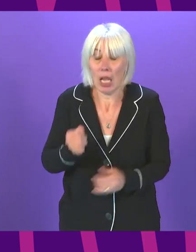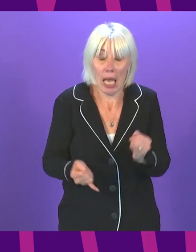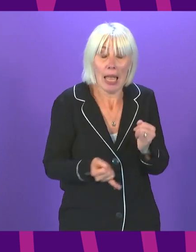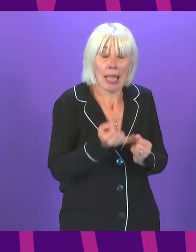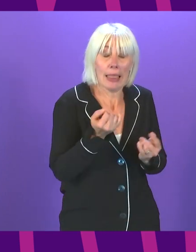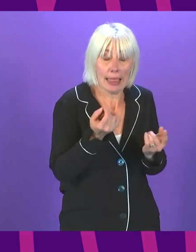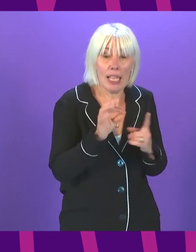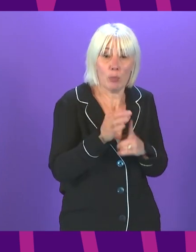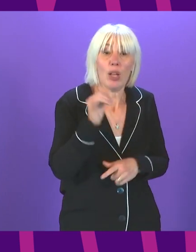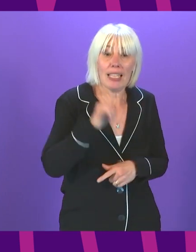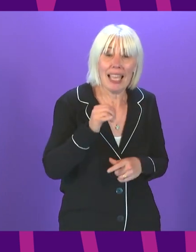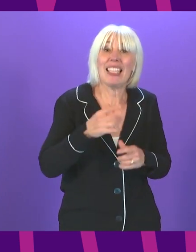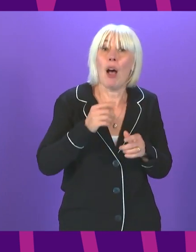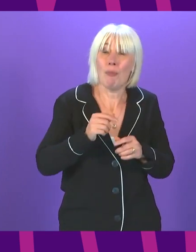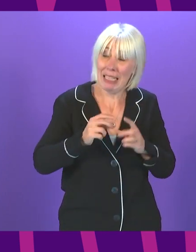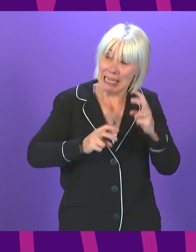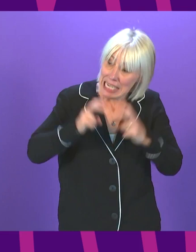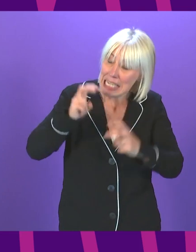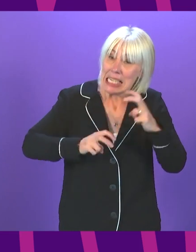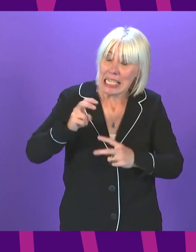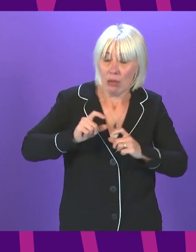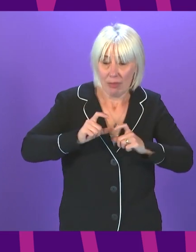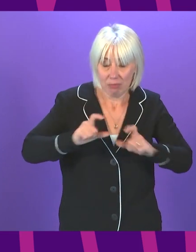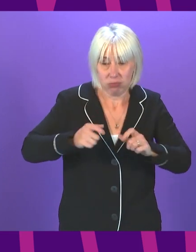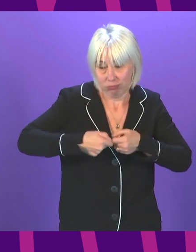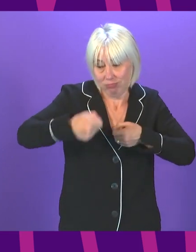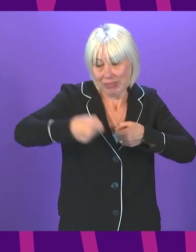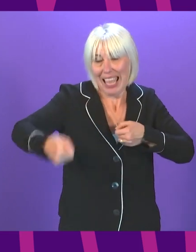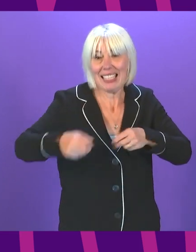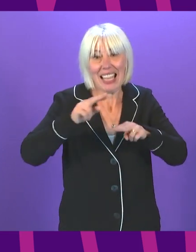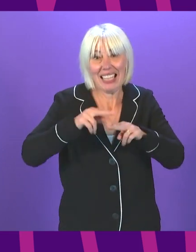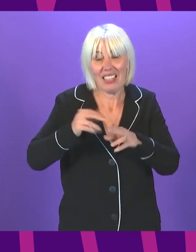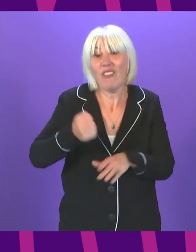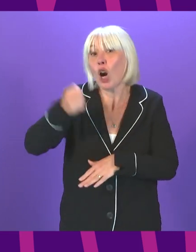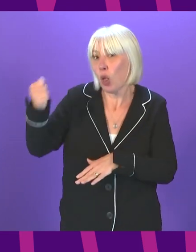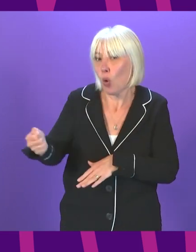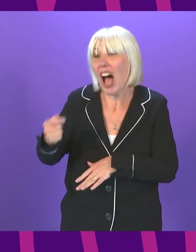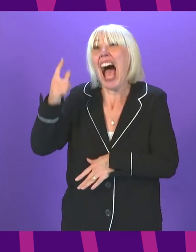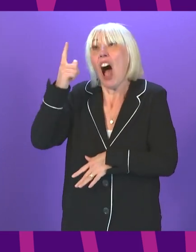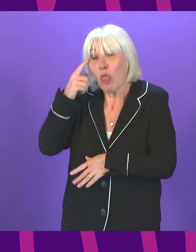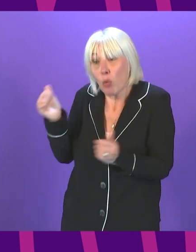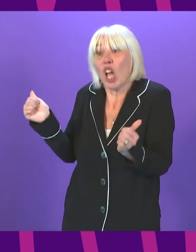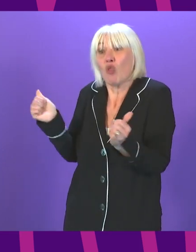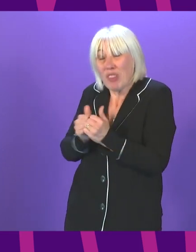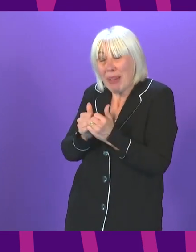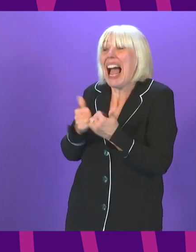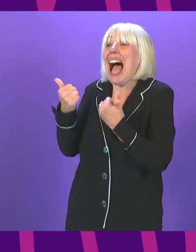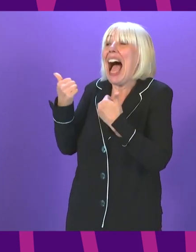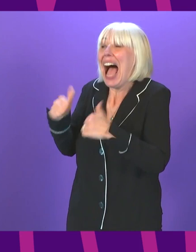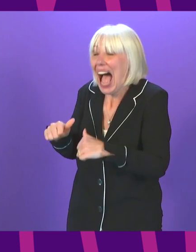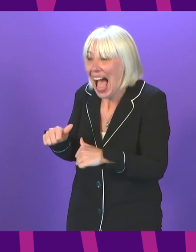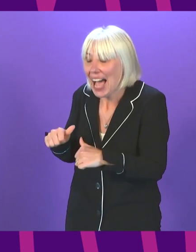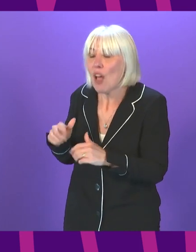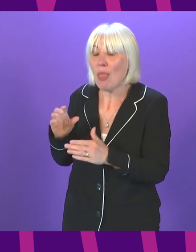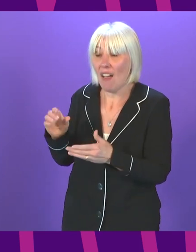continued to argue for the extension of furlough and will continue to do that. I thought we had reached an agreement earlier on in the pandemic that